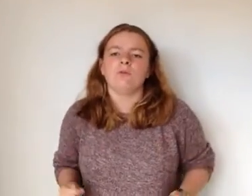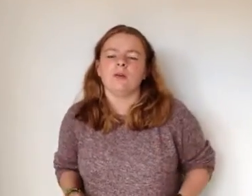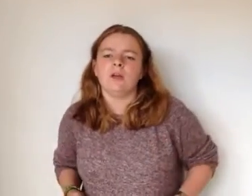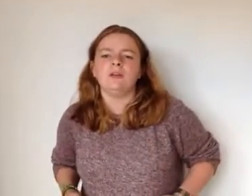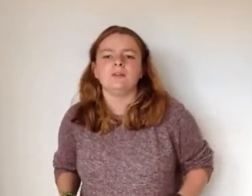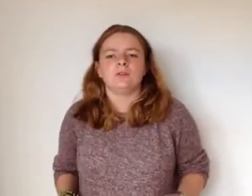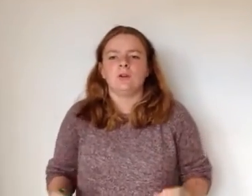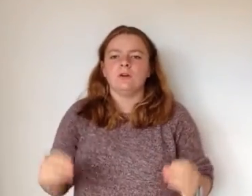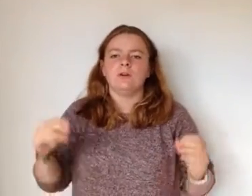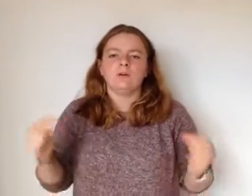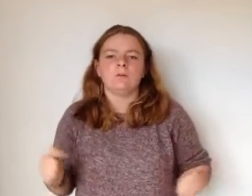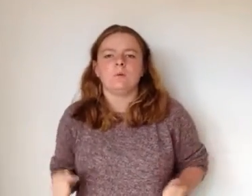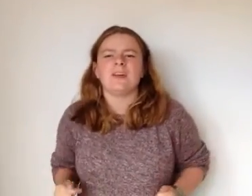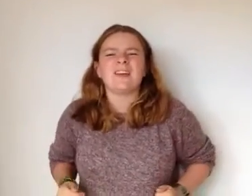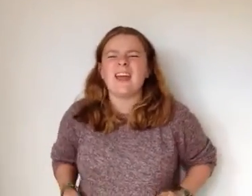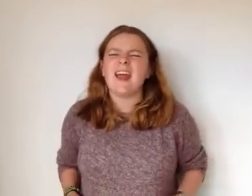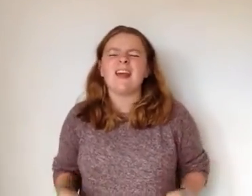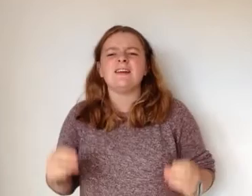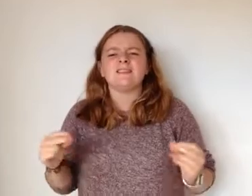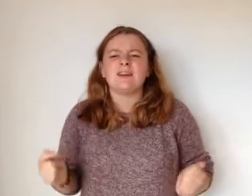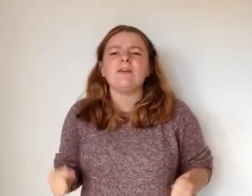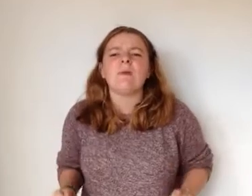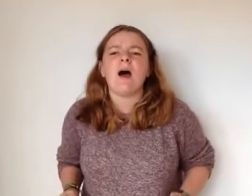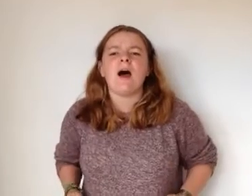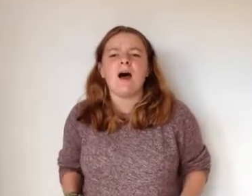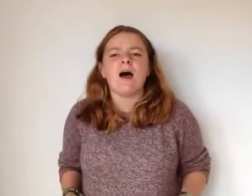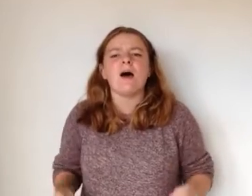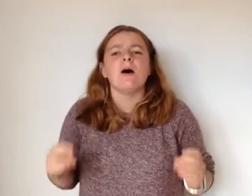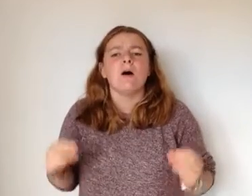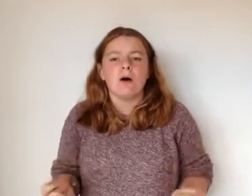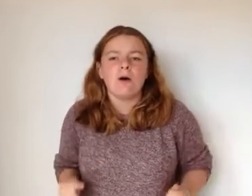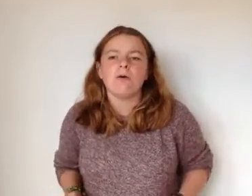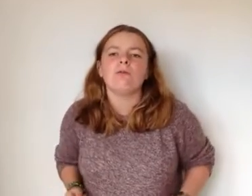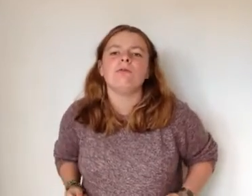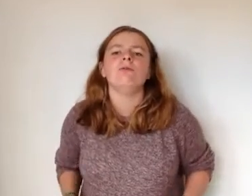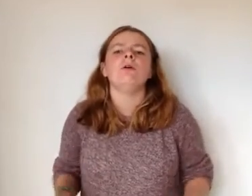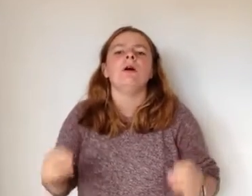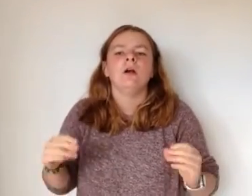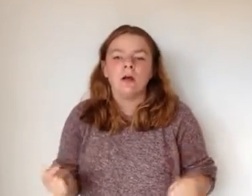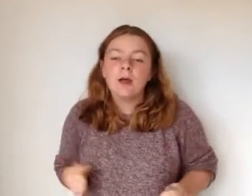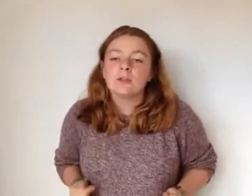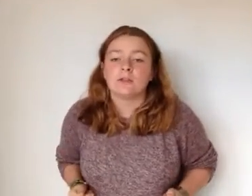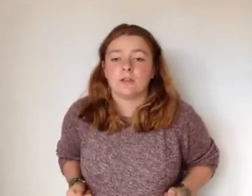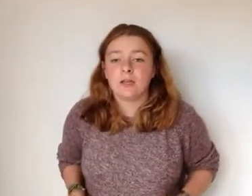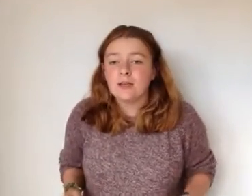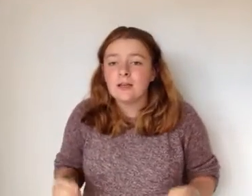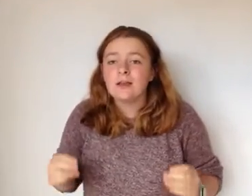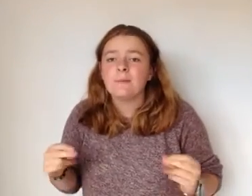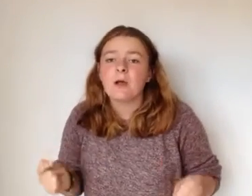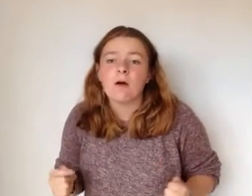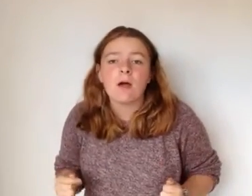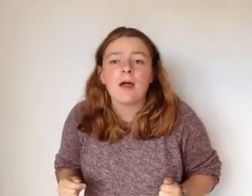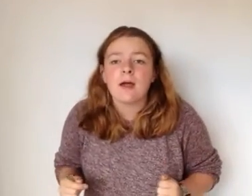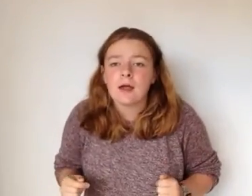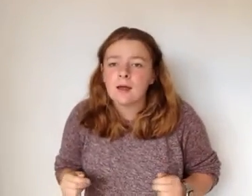wind should begin to blow Just keep your head